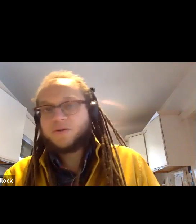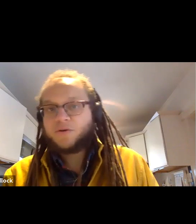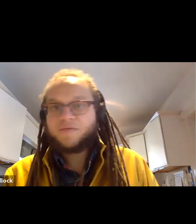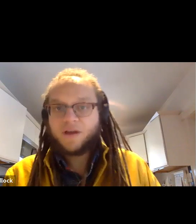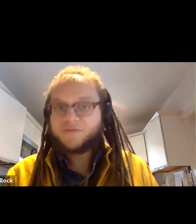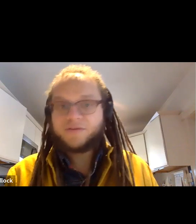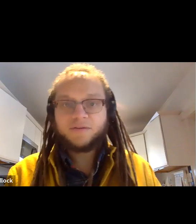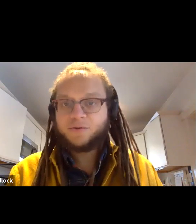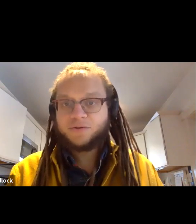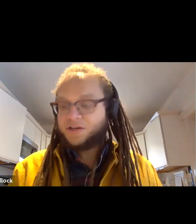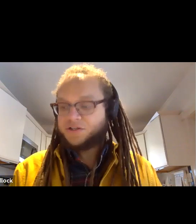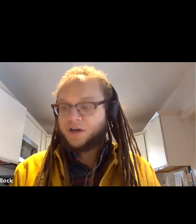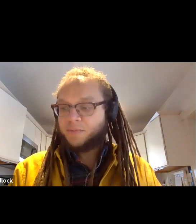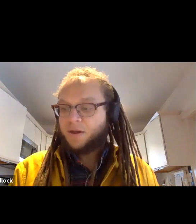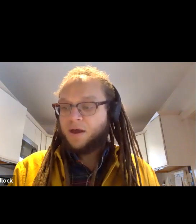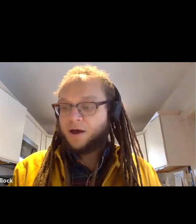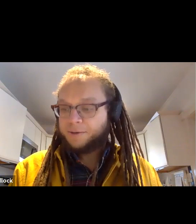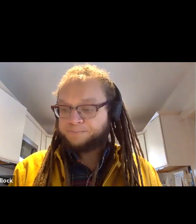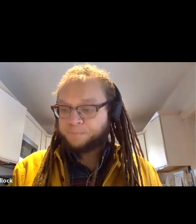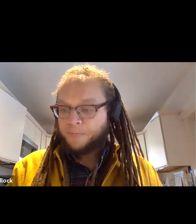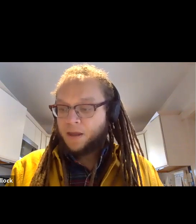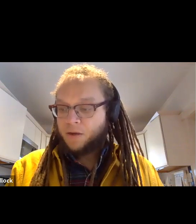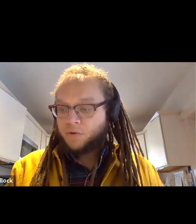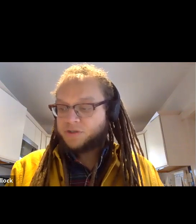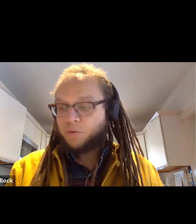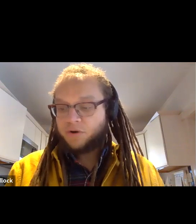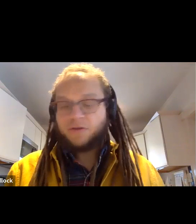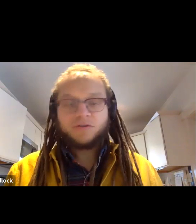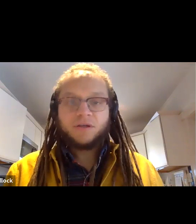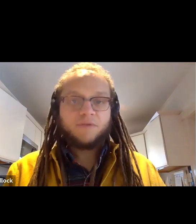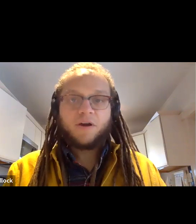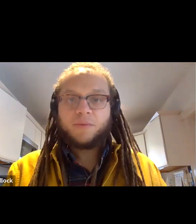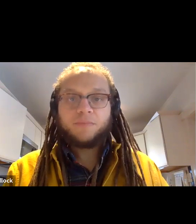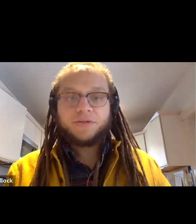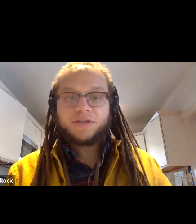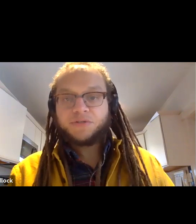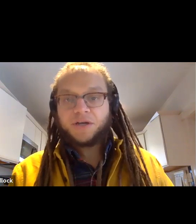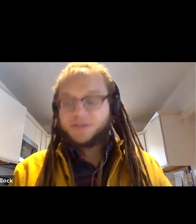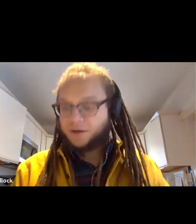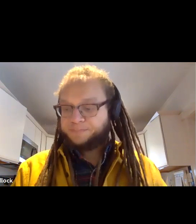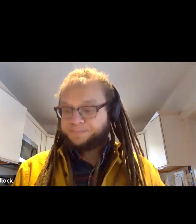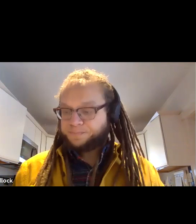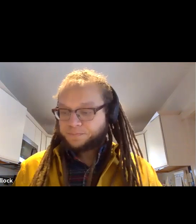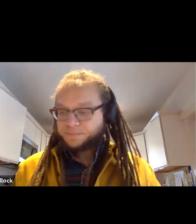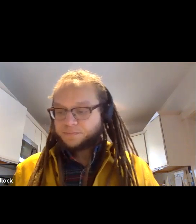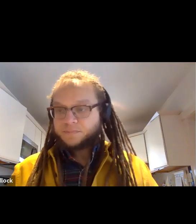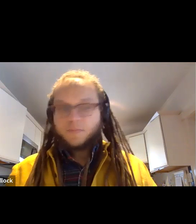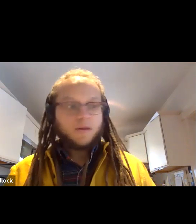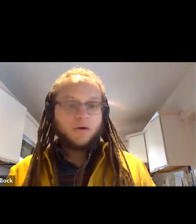program, so you don't even have to lose your day job. We're a supportive, close-knit environment. Please come check us out.